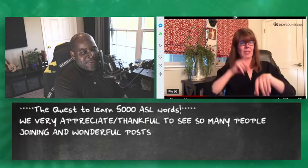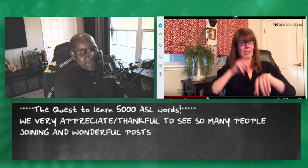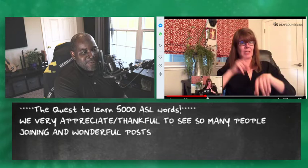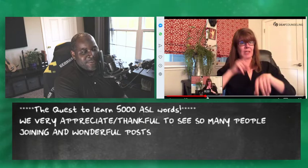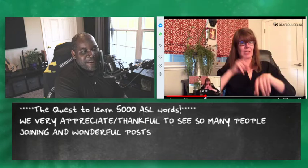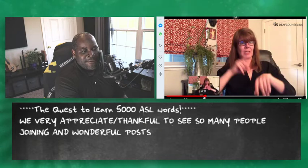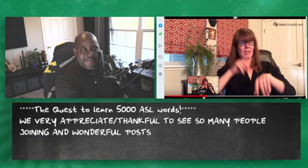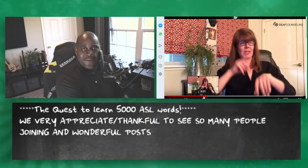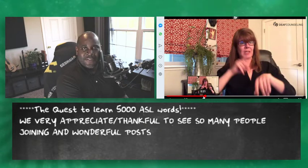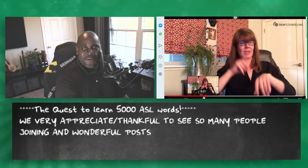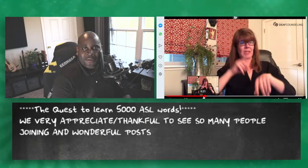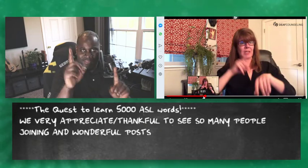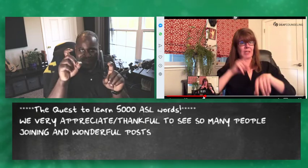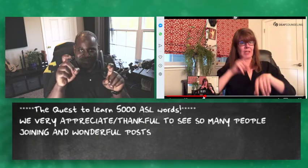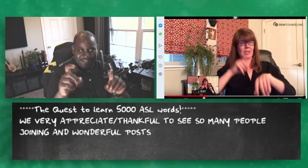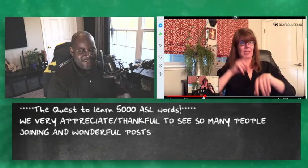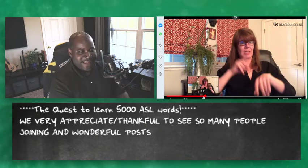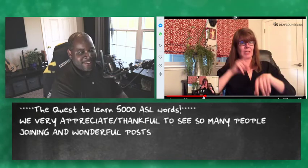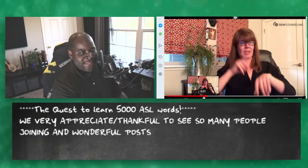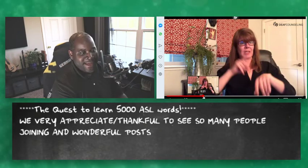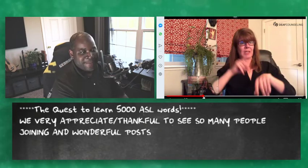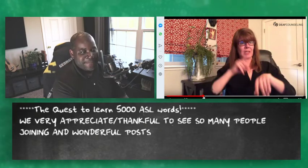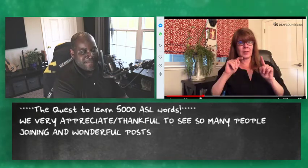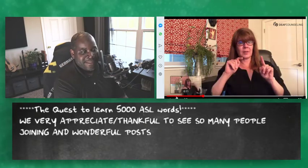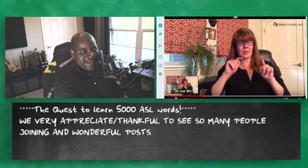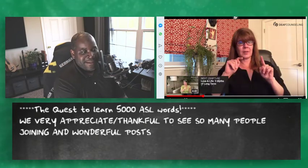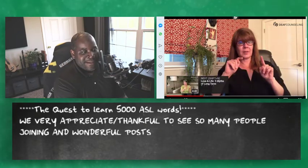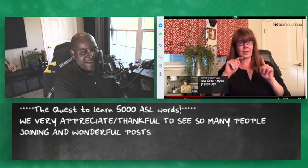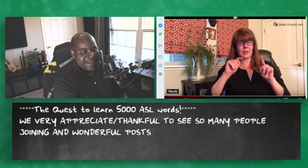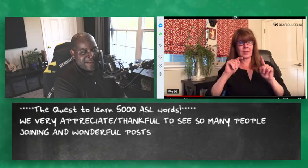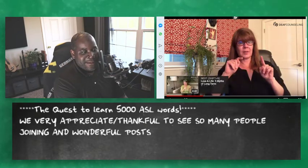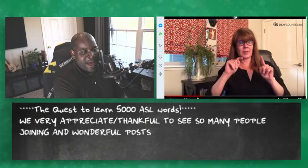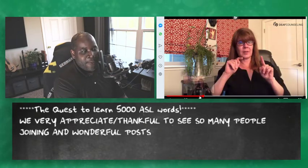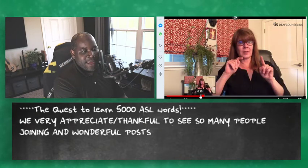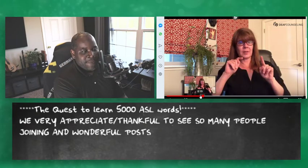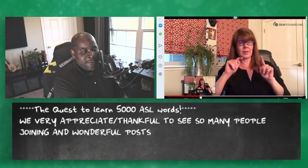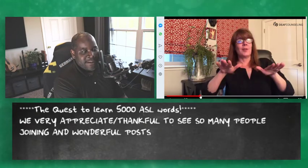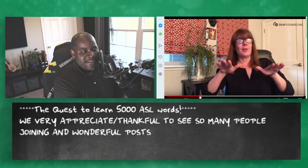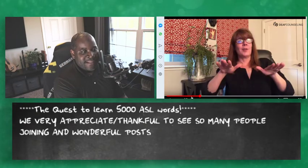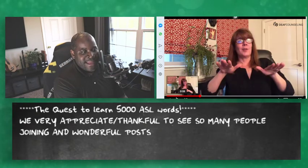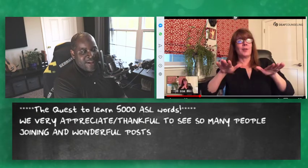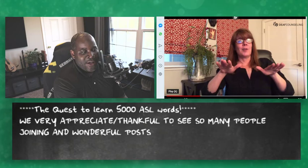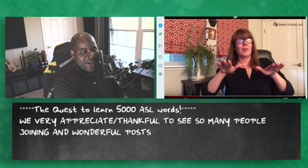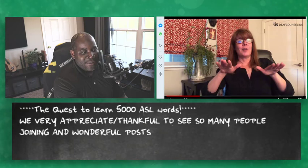oh that was a very small this did you catch that I want everyone to stay calm